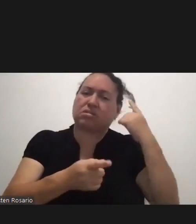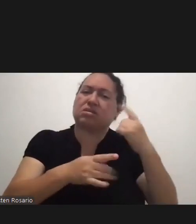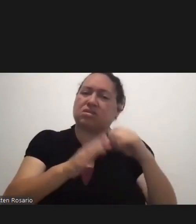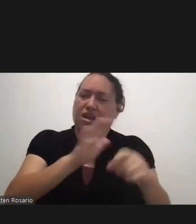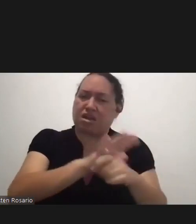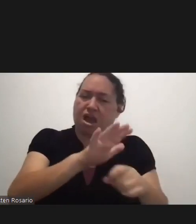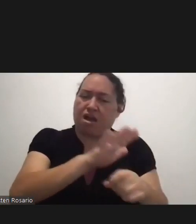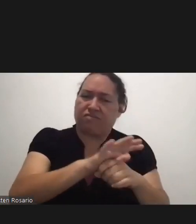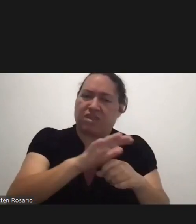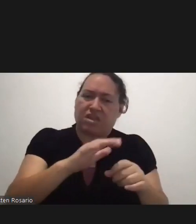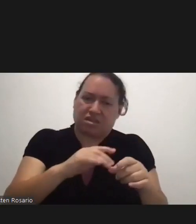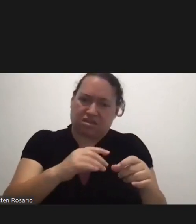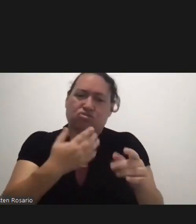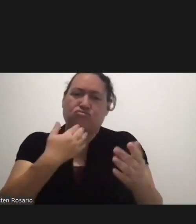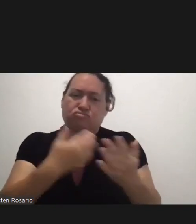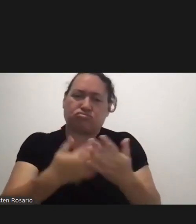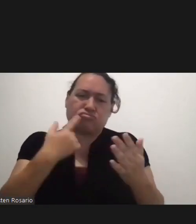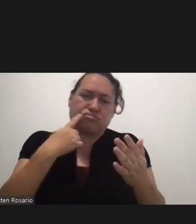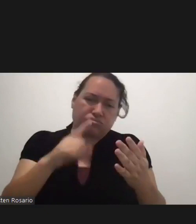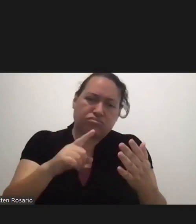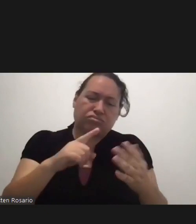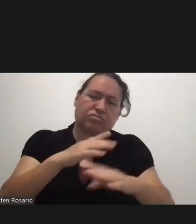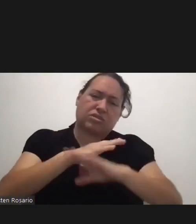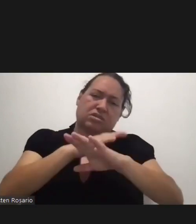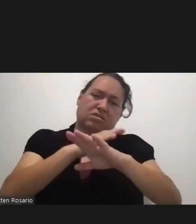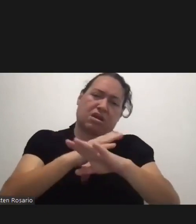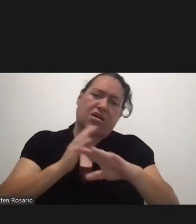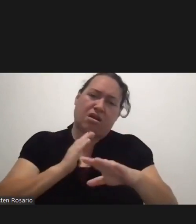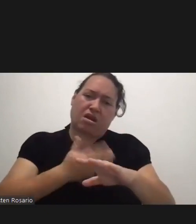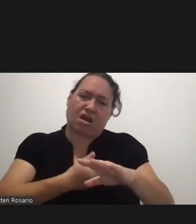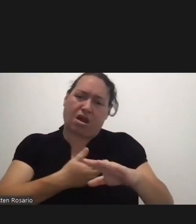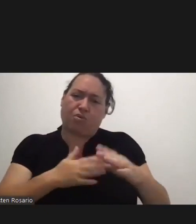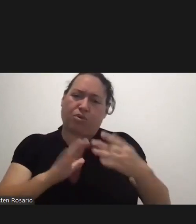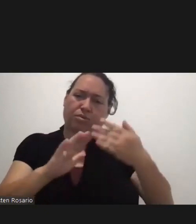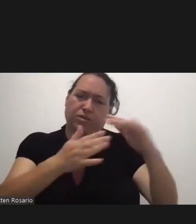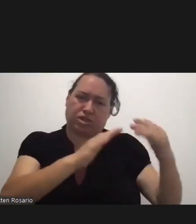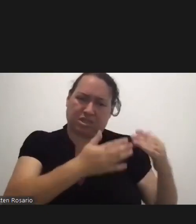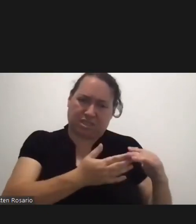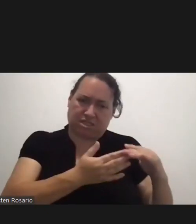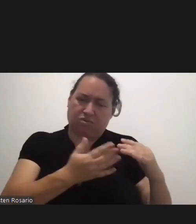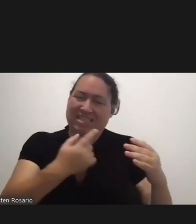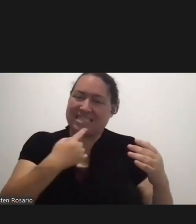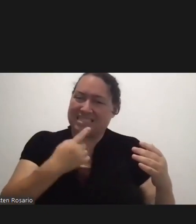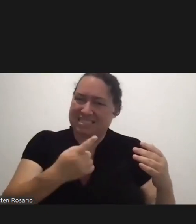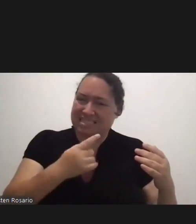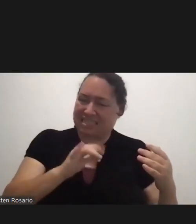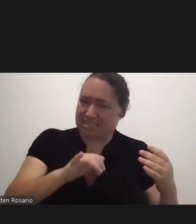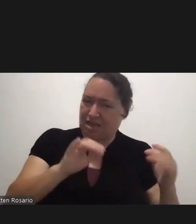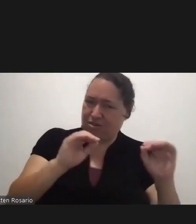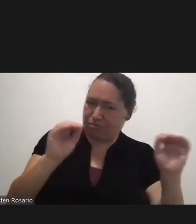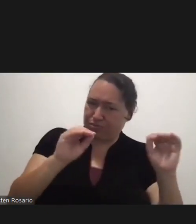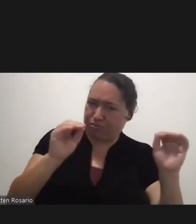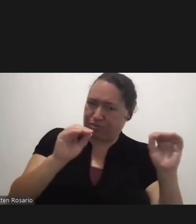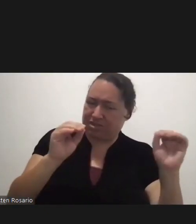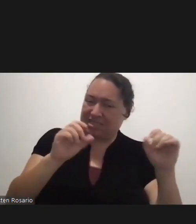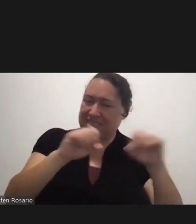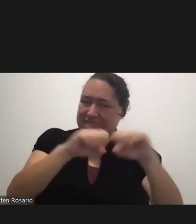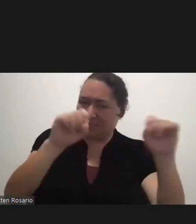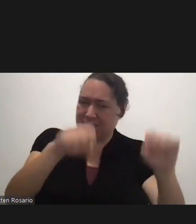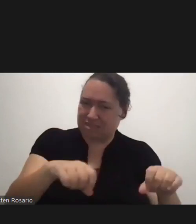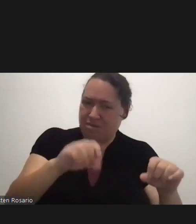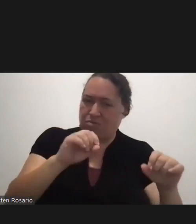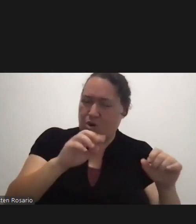And Just Want To Say Jerry That No System Or Process Or